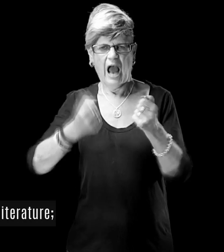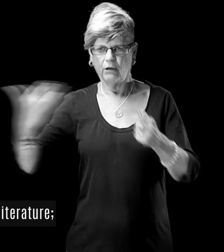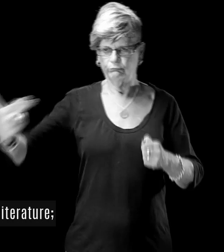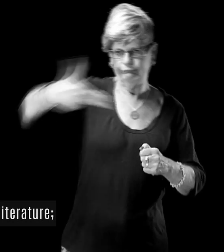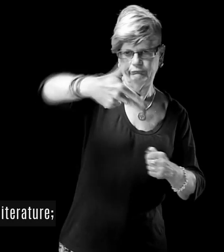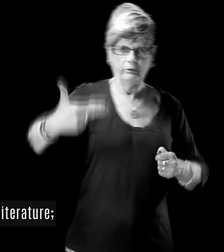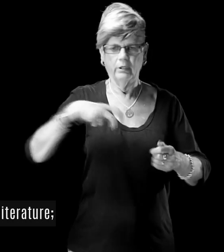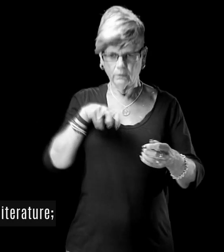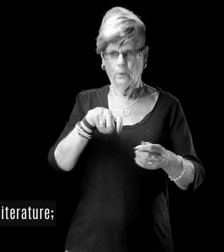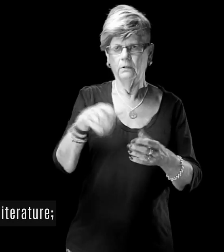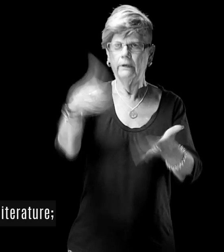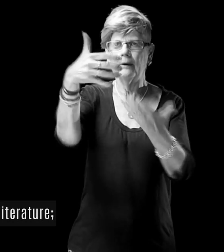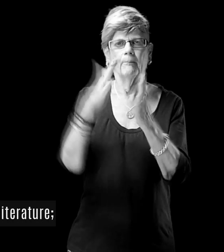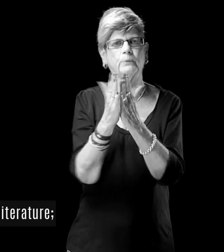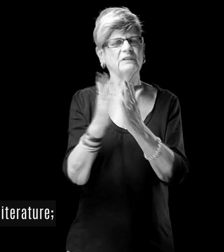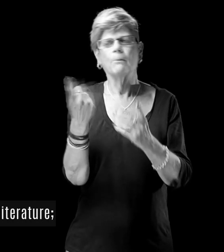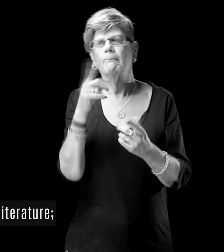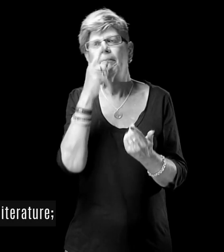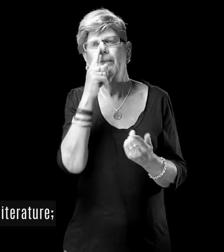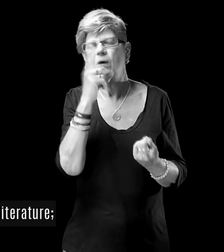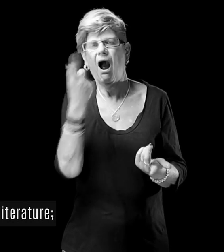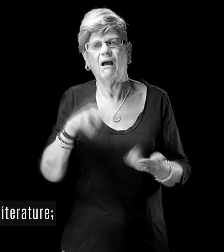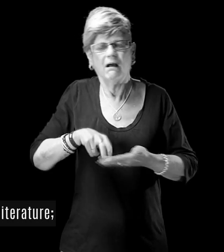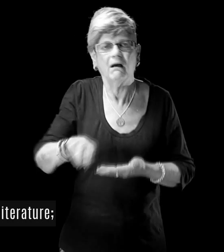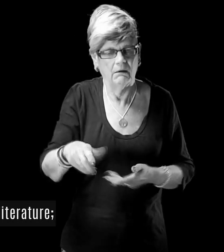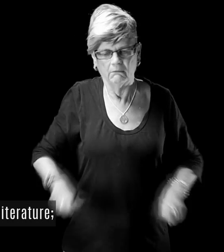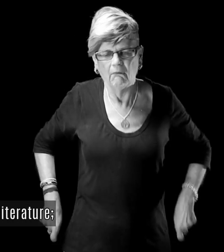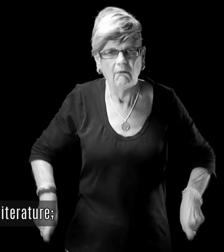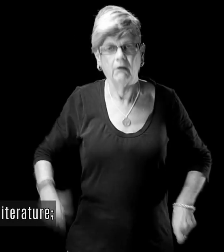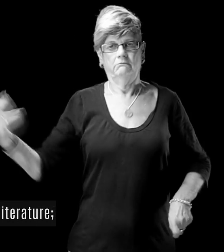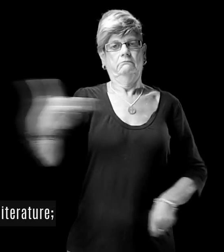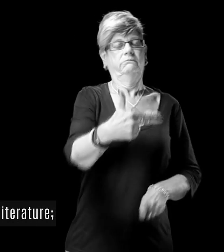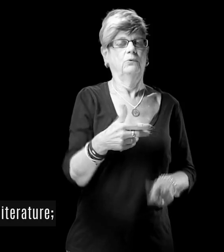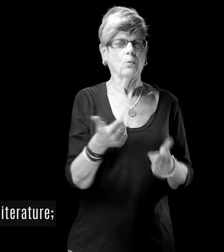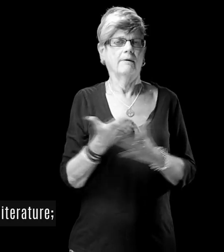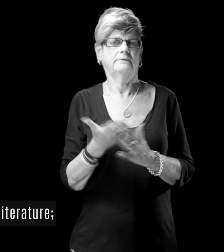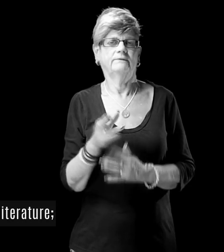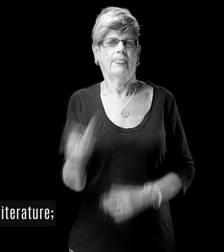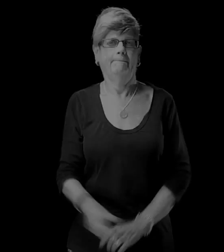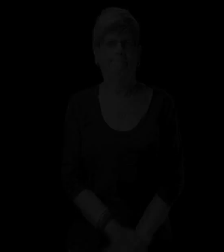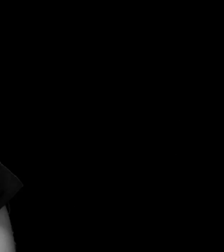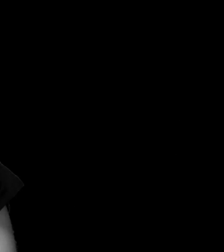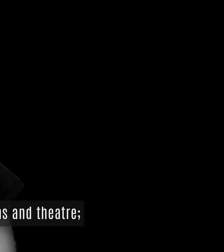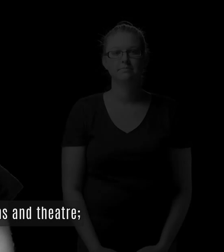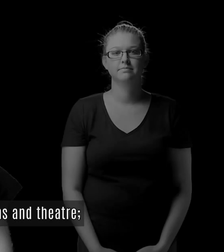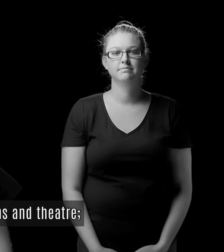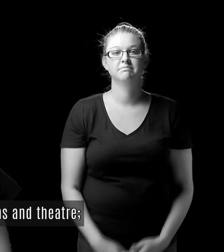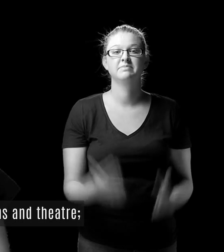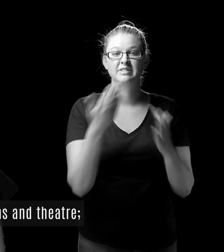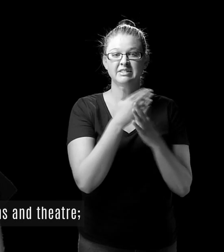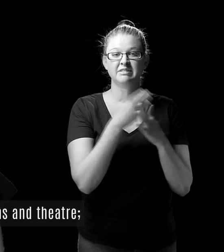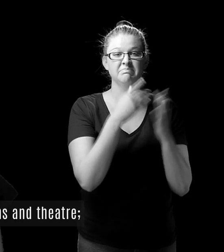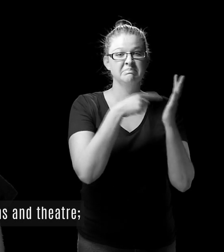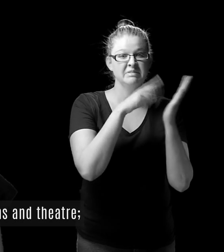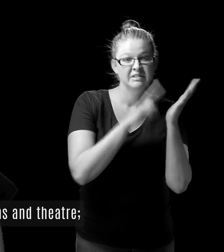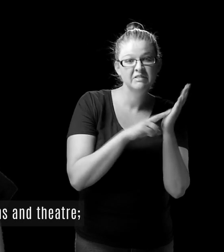other forms of literature. Television